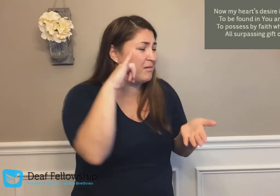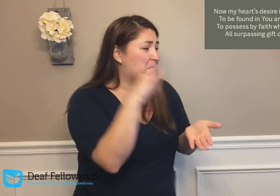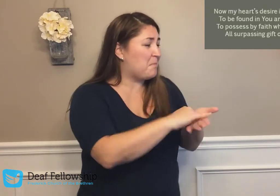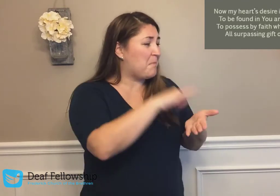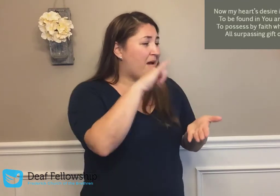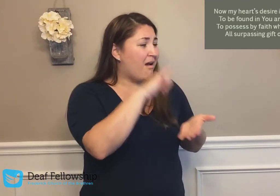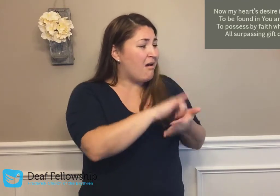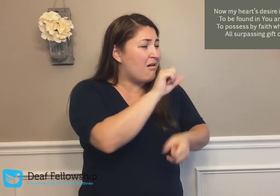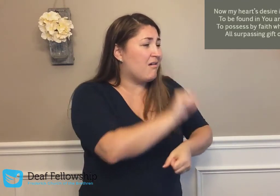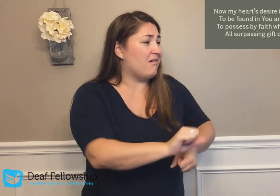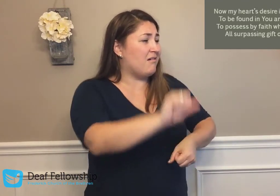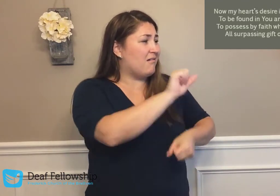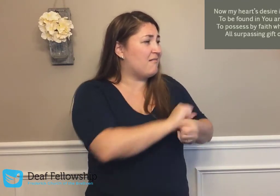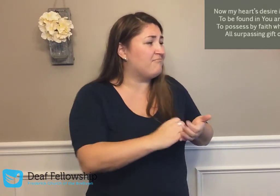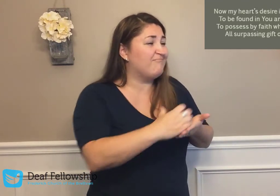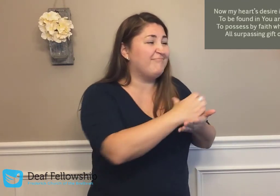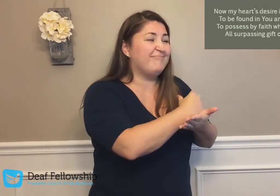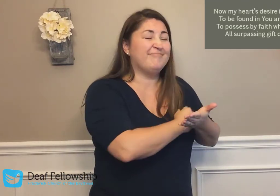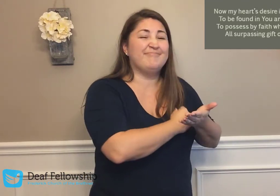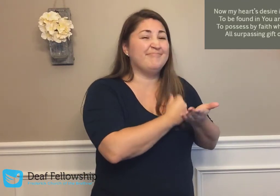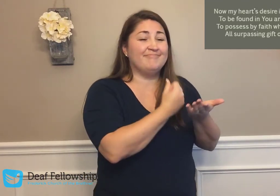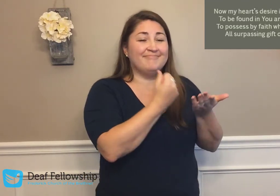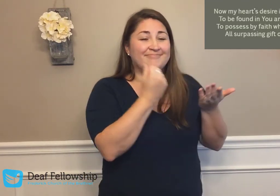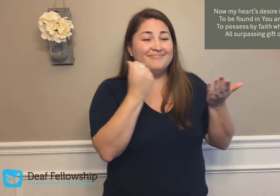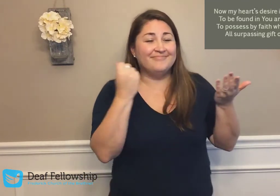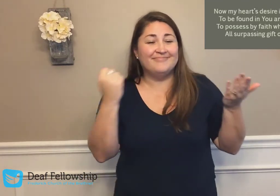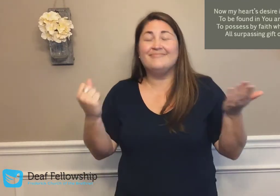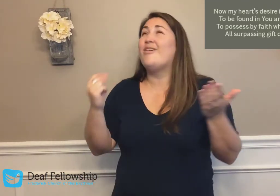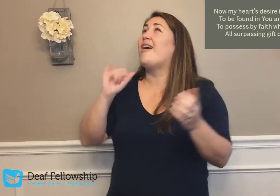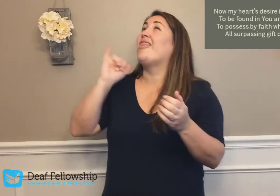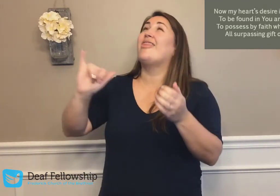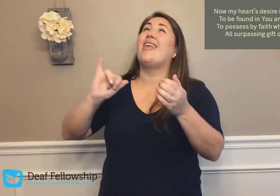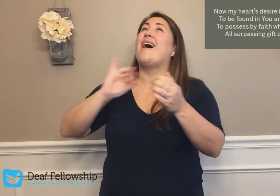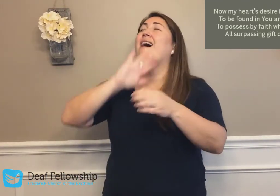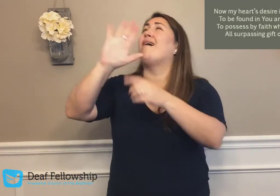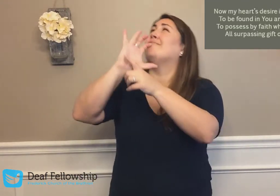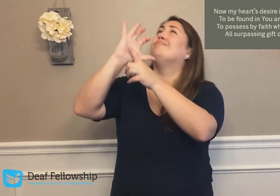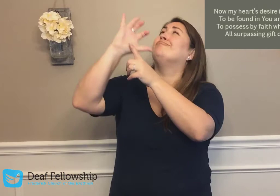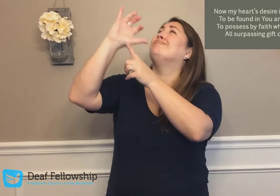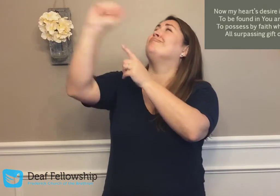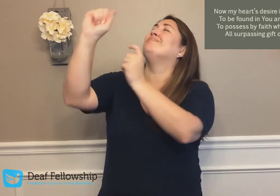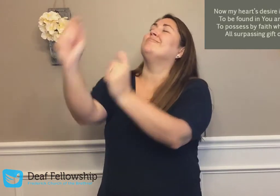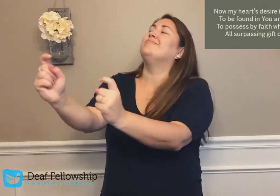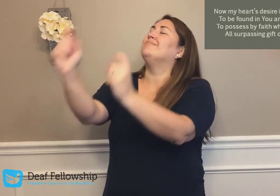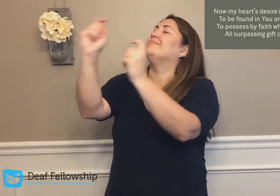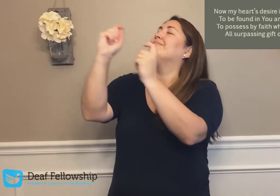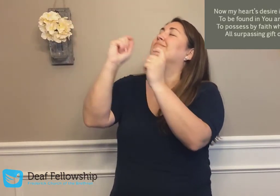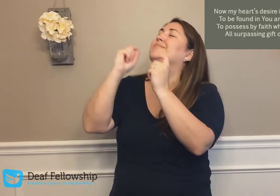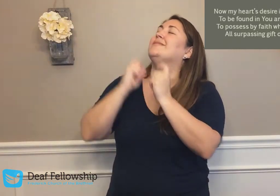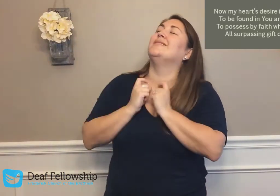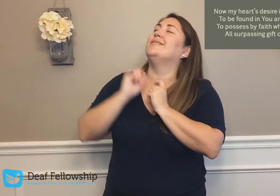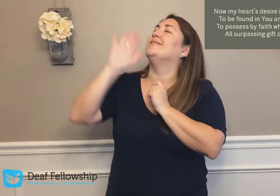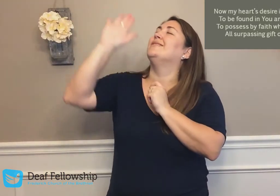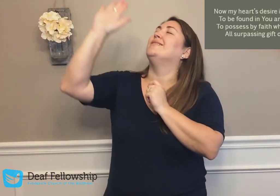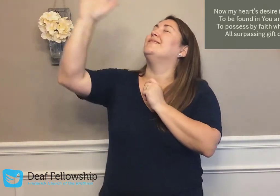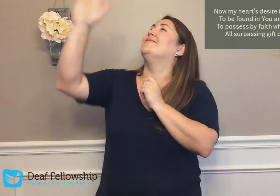I could not earn All-surpassing gift